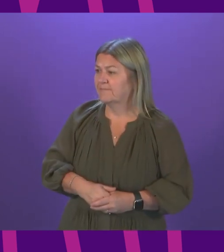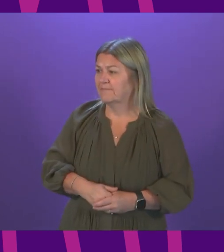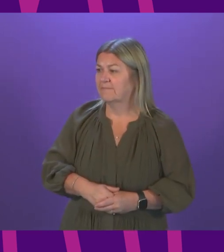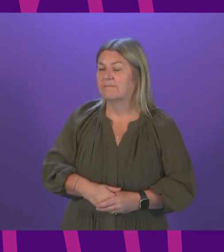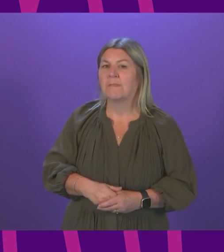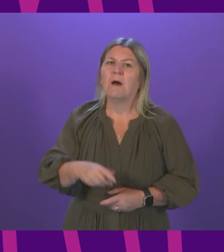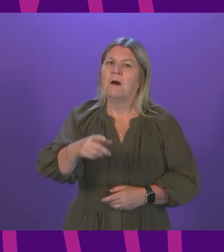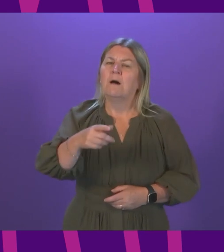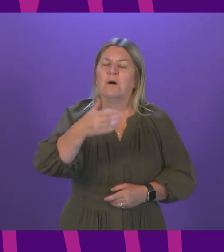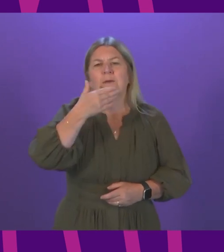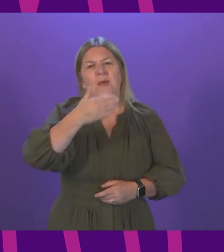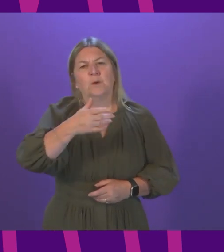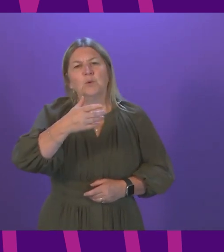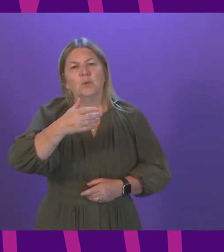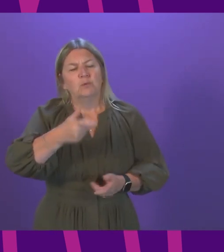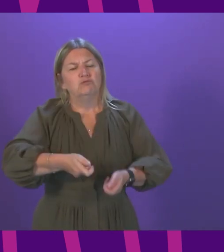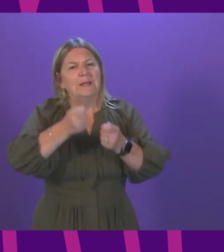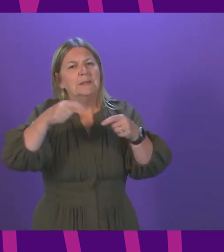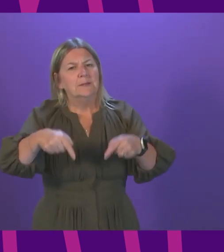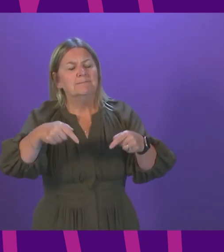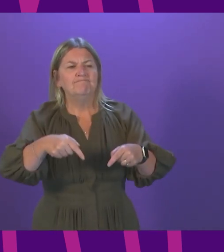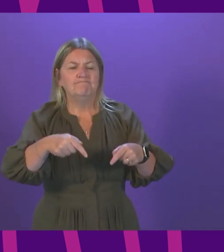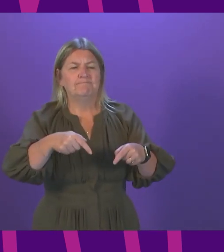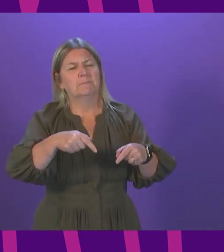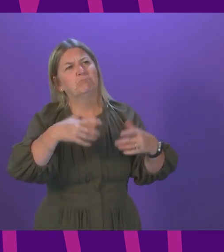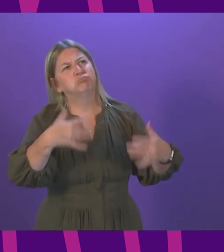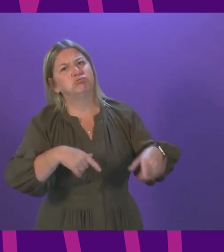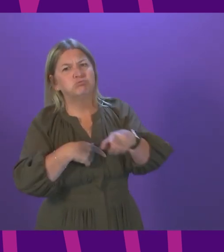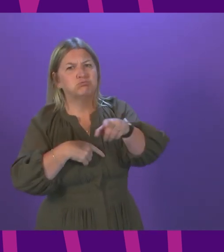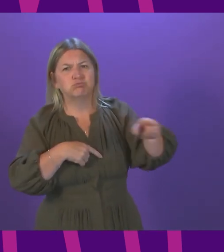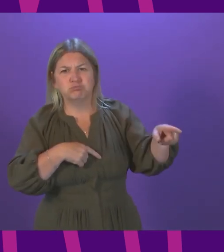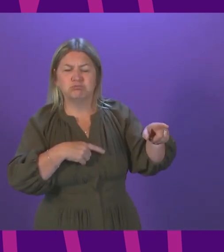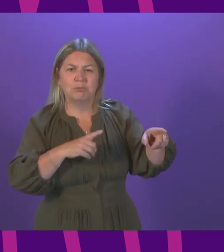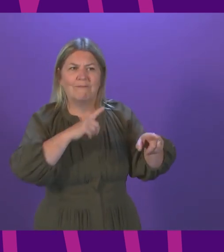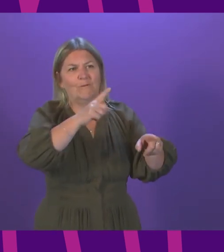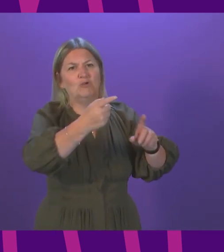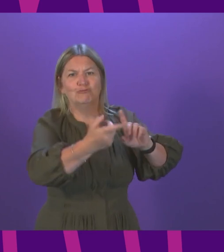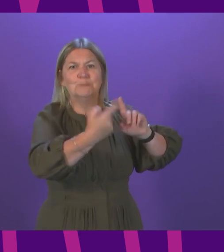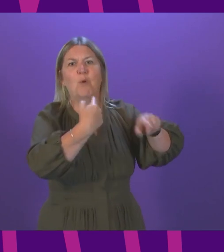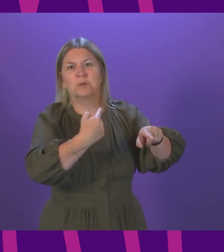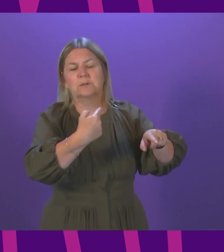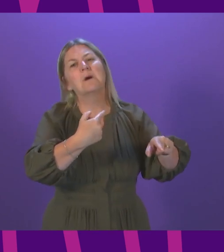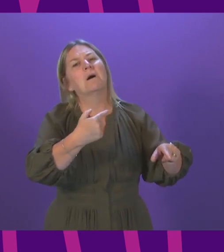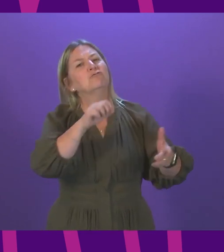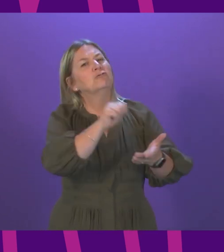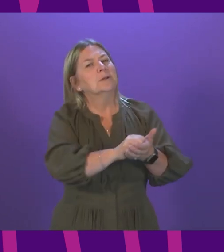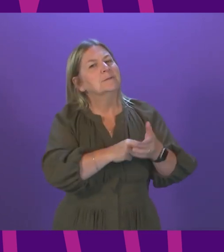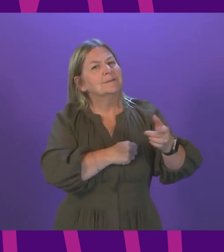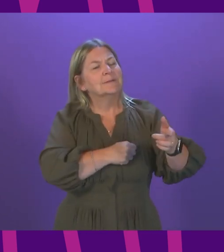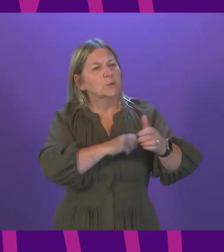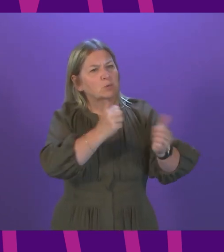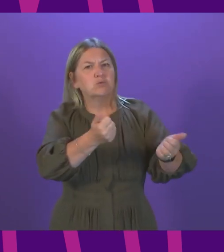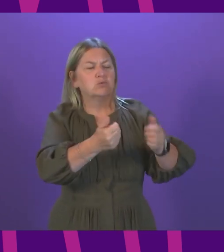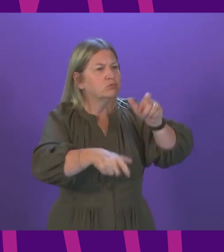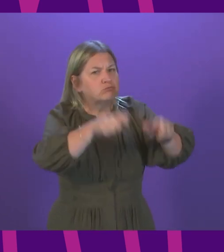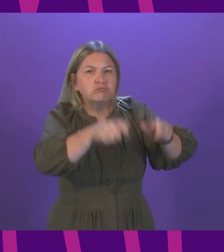community first responders, to which she refers to, provide exceptional support to our patients in partnership with the Scottish Ambulance Service.